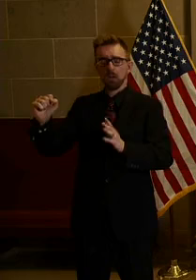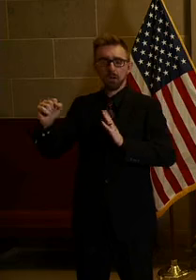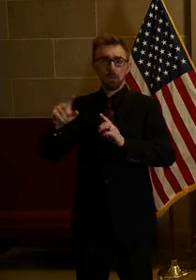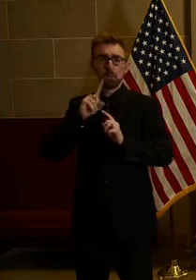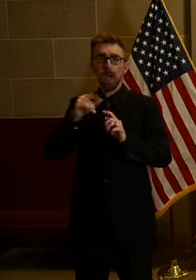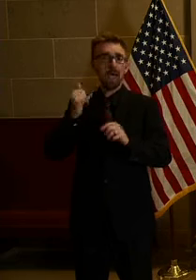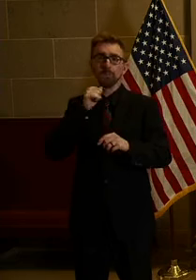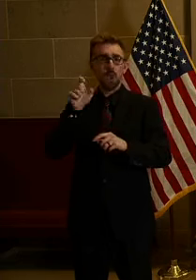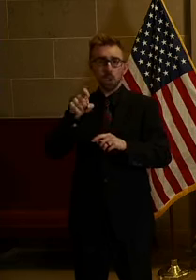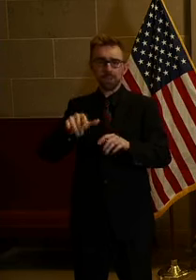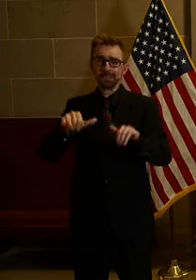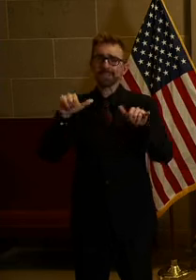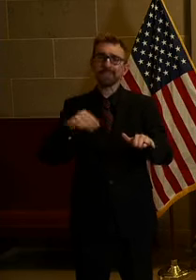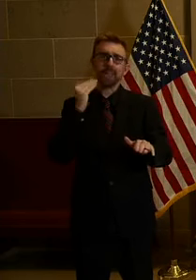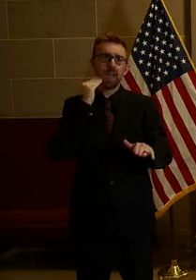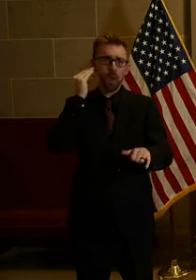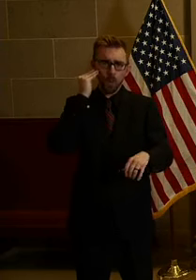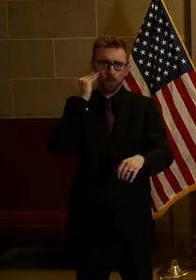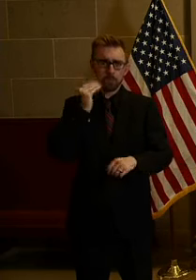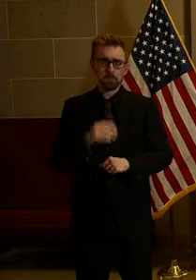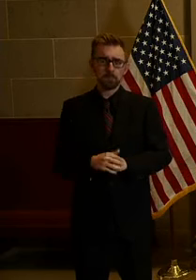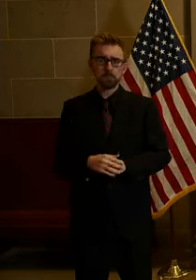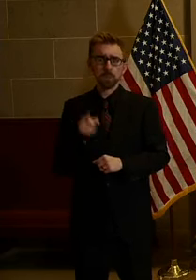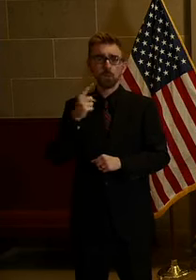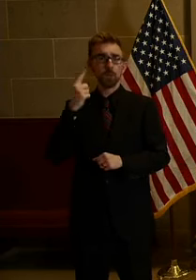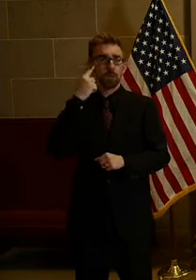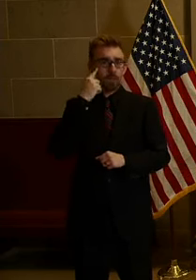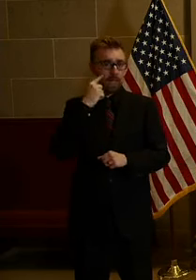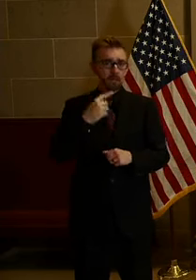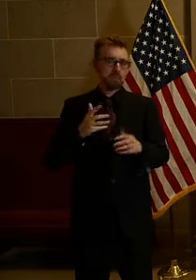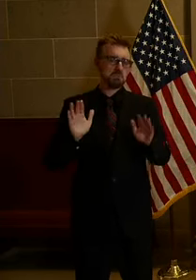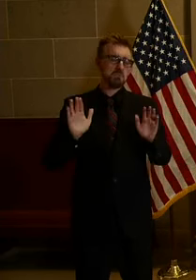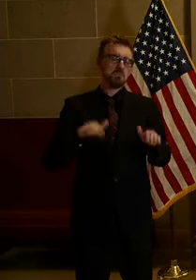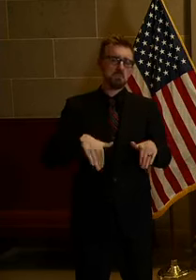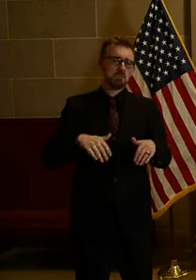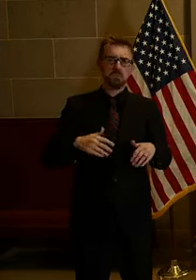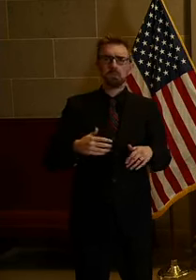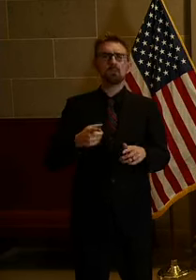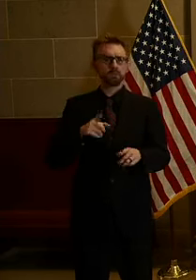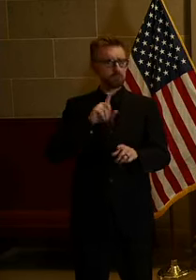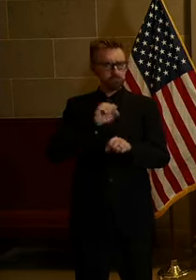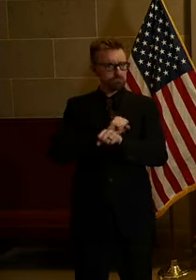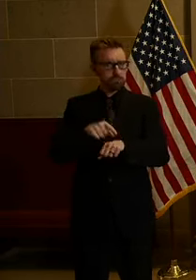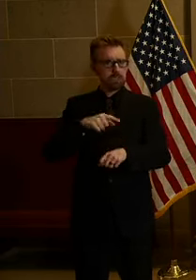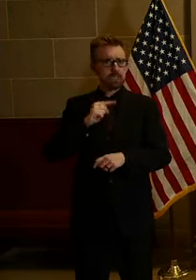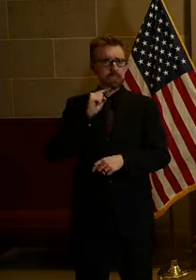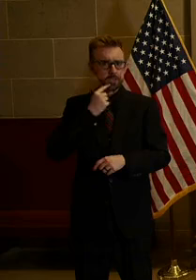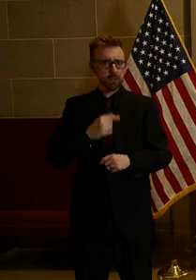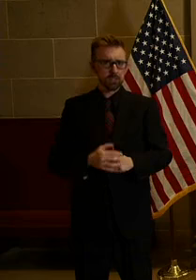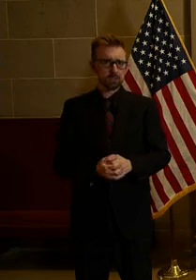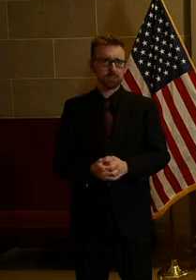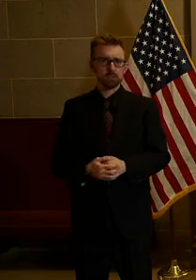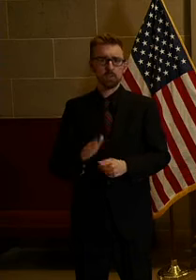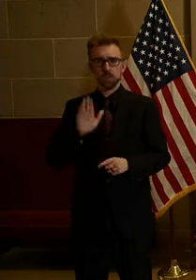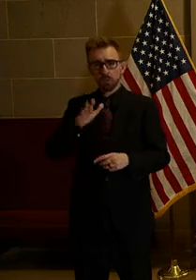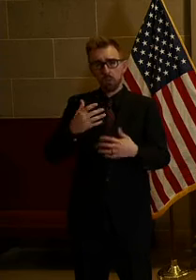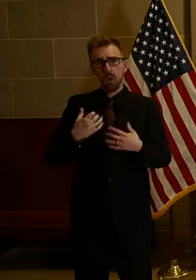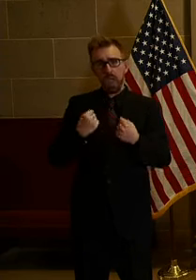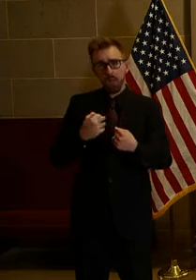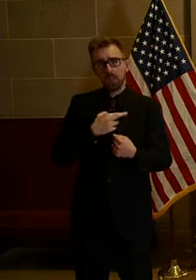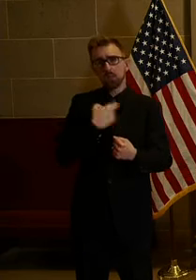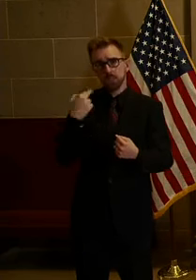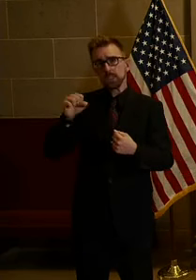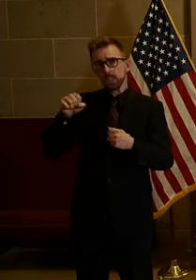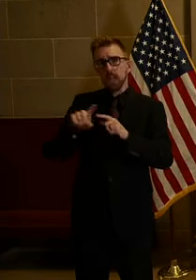Whether you personally think so or not, this is serious. And you're putting not only your own health at jeopardy,